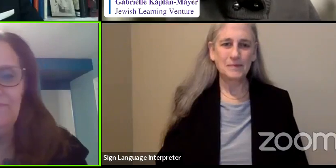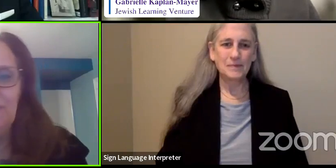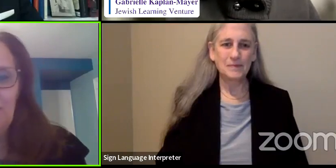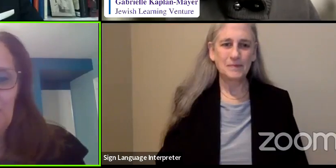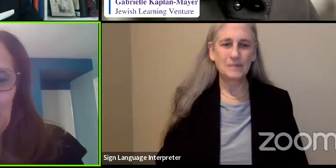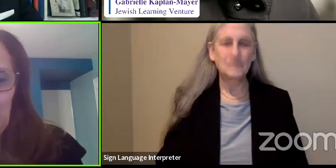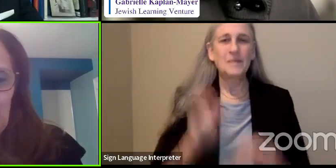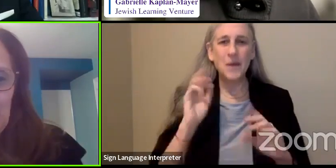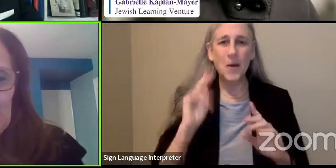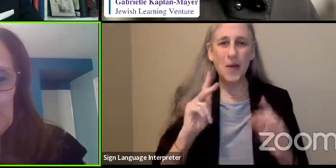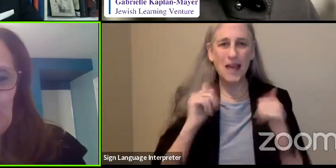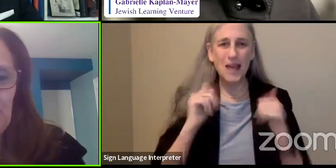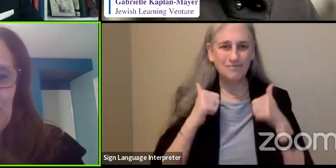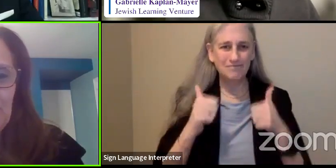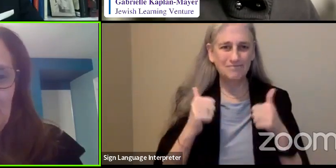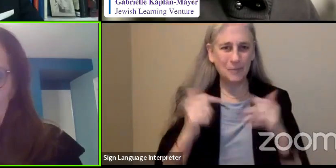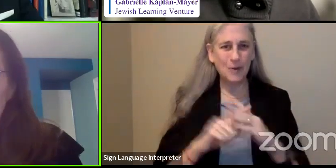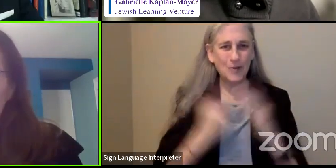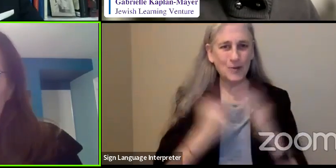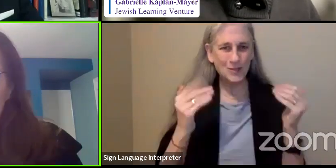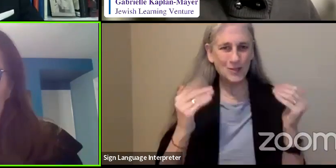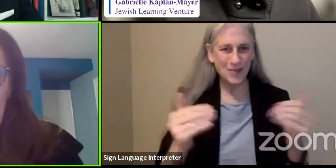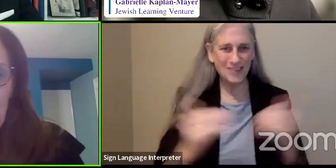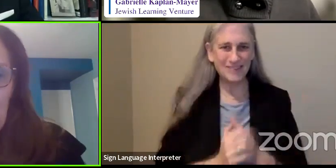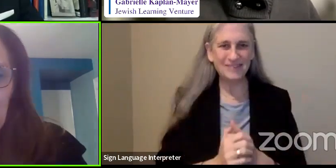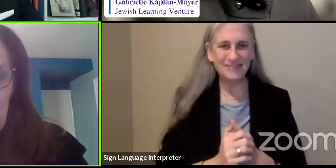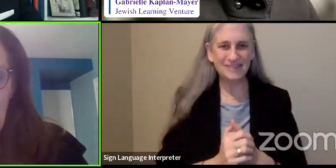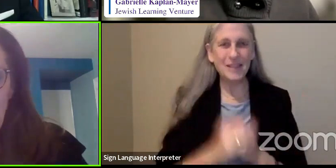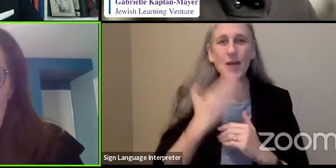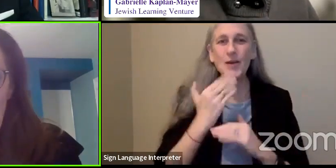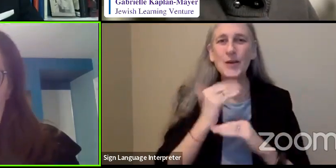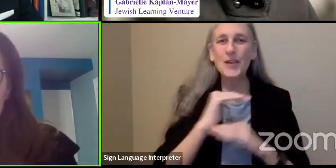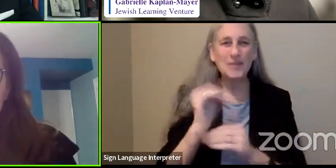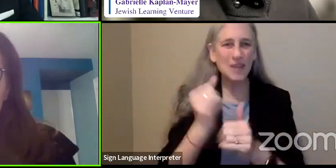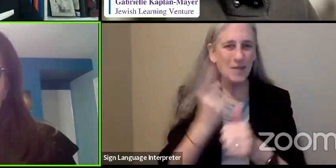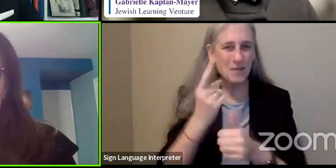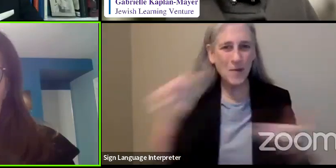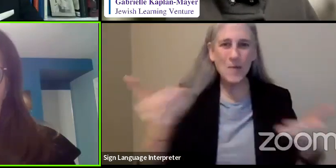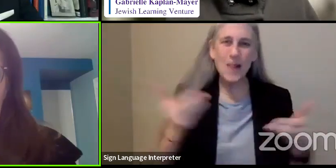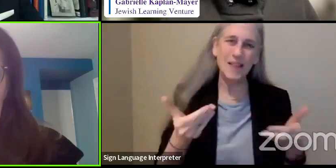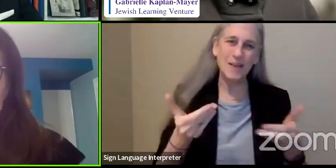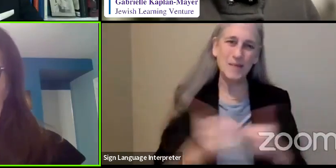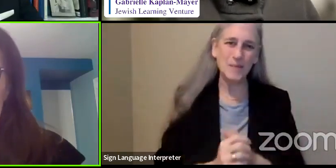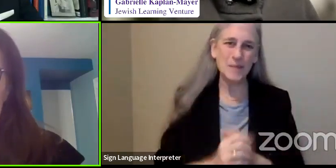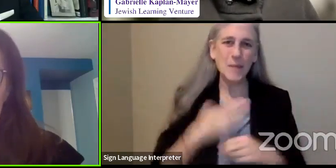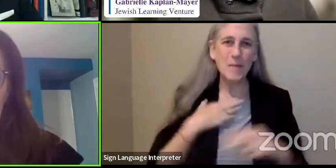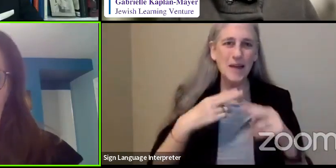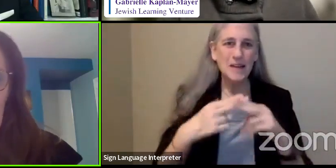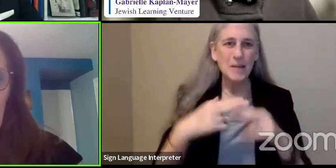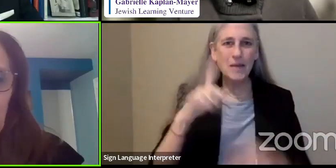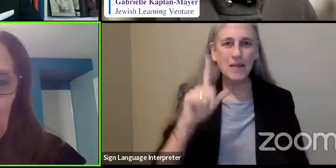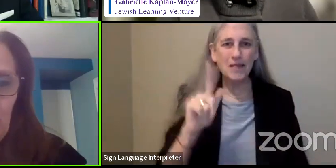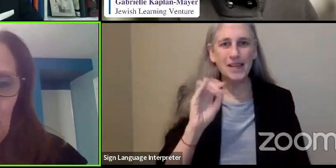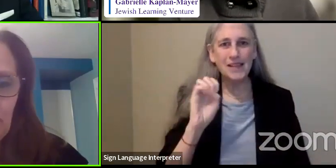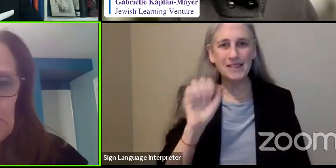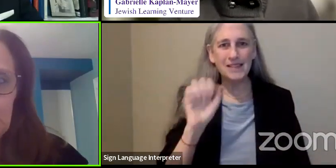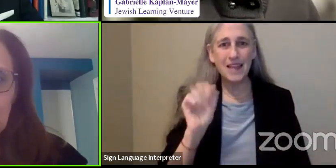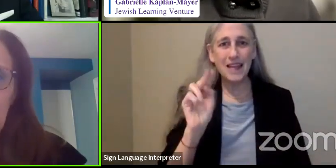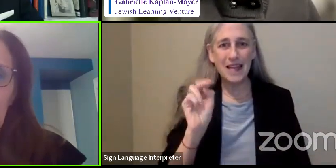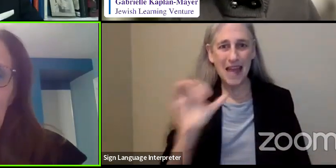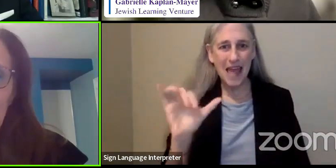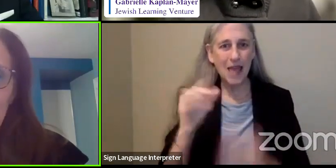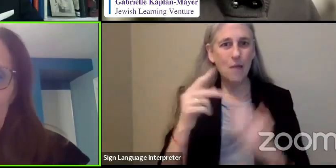Okay, we're going to get started. Good evening, everyone, and welcome. My name is Lisa Ney, and I'm the Program